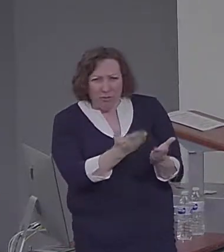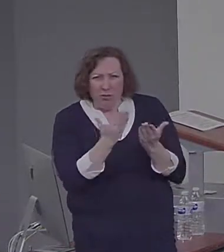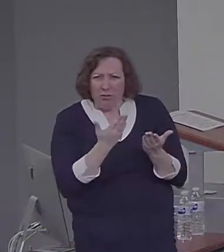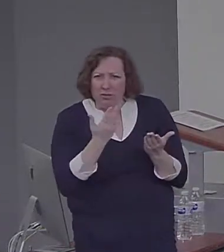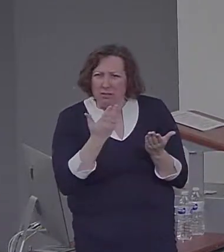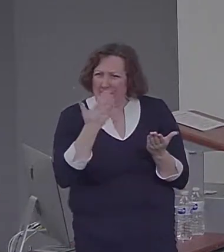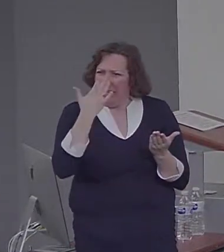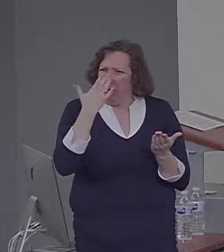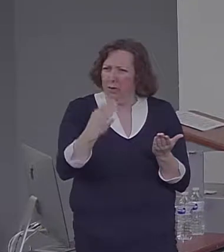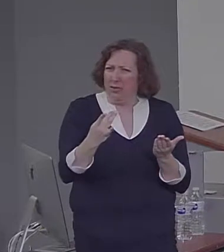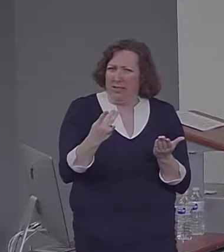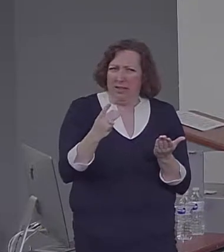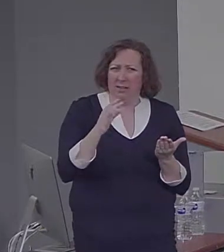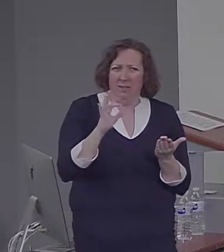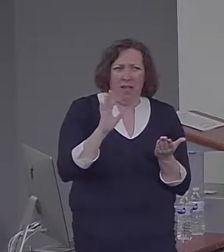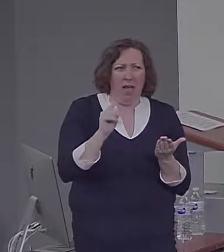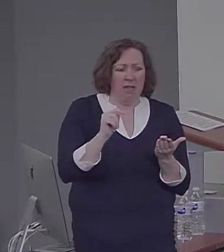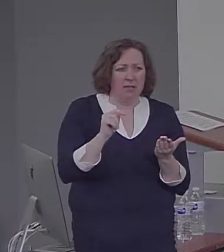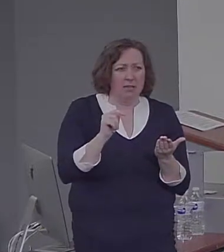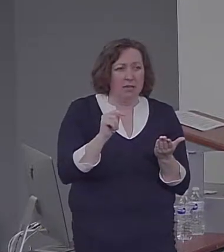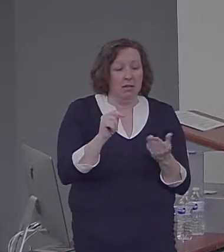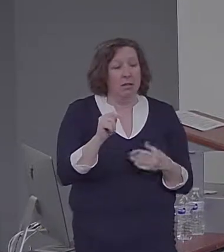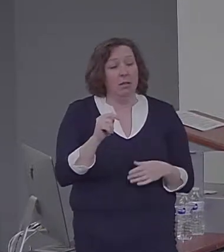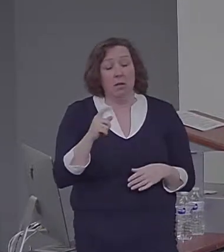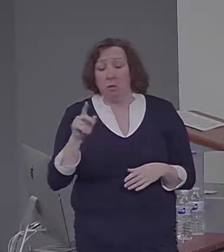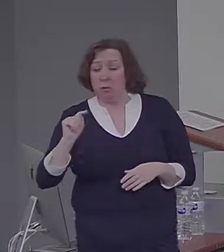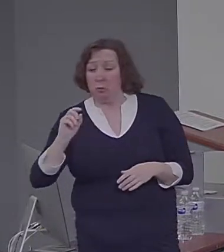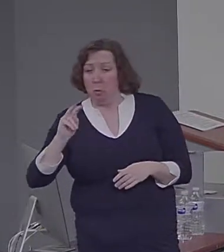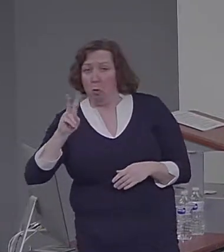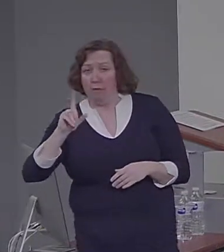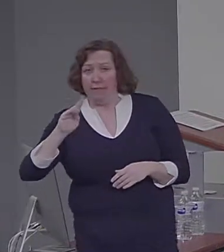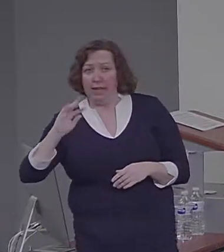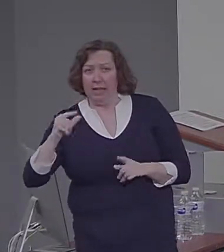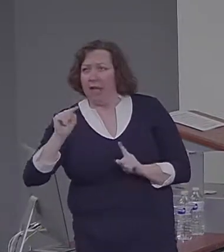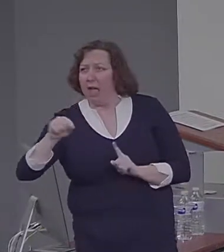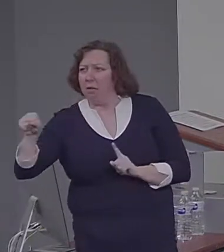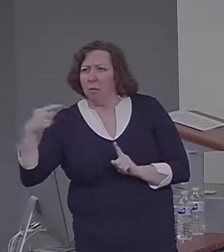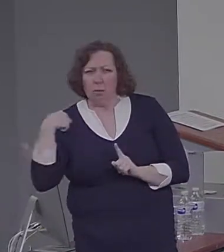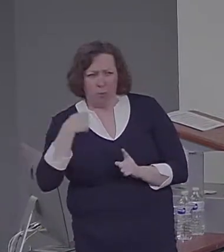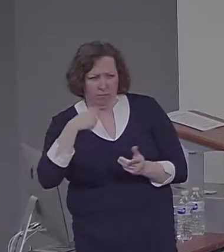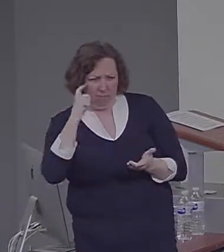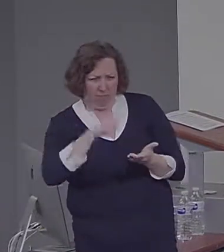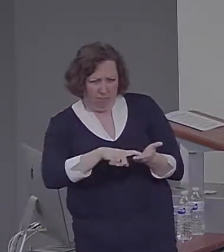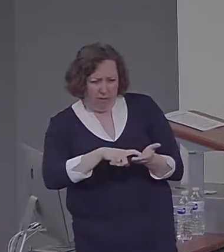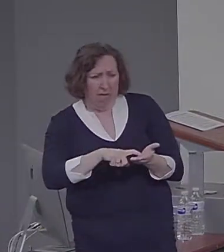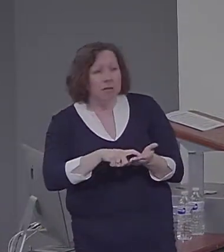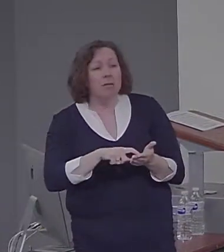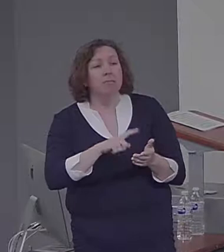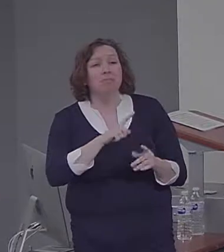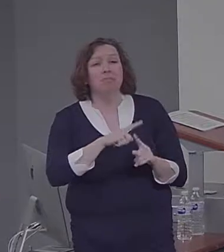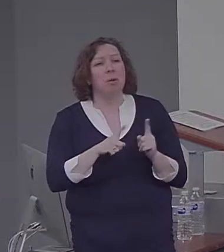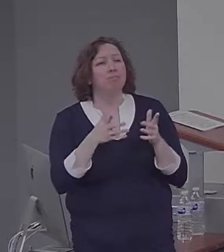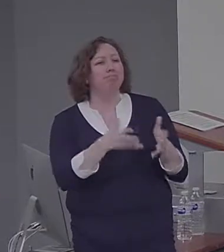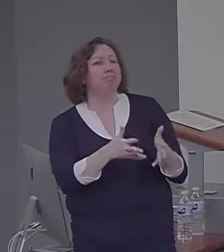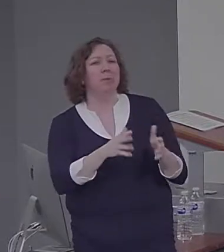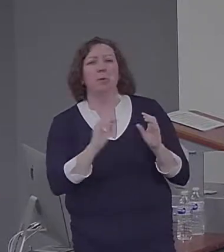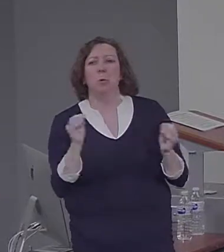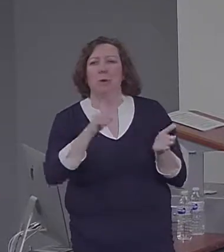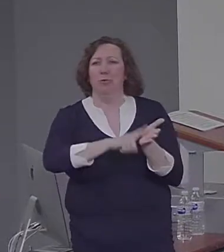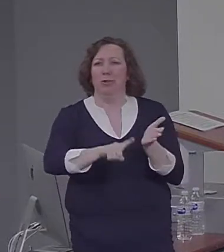noted at the time, but nobody did much research related to it for a long time. And it suggested that episodic